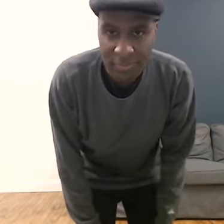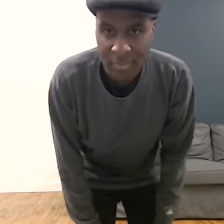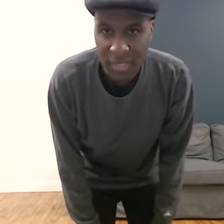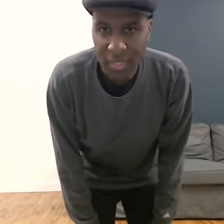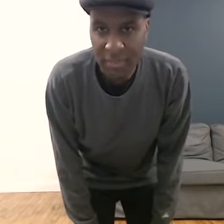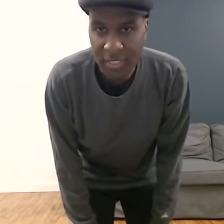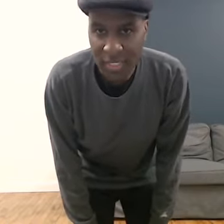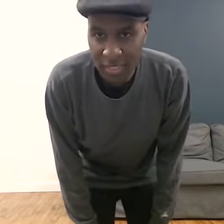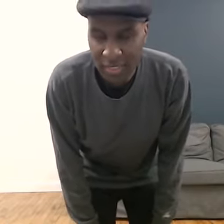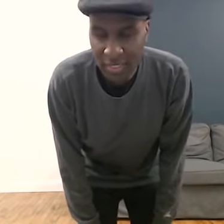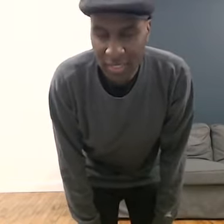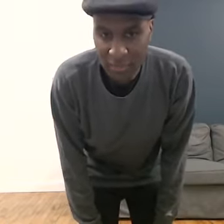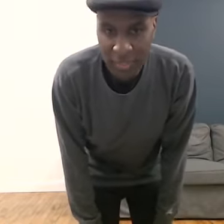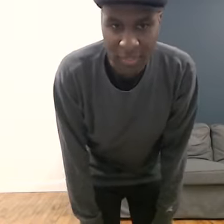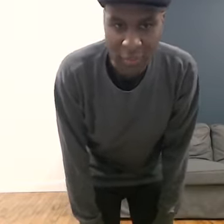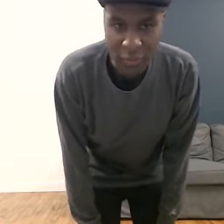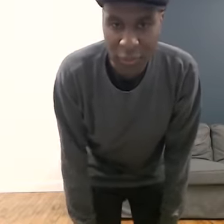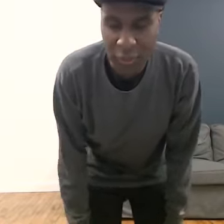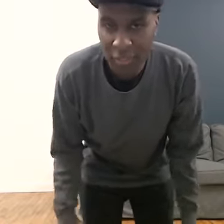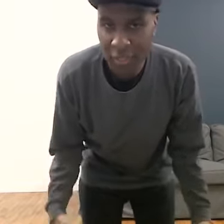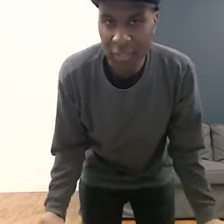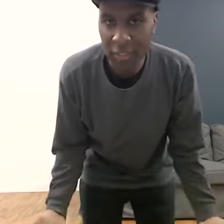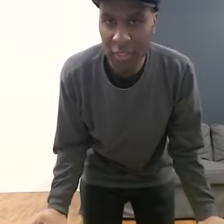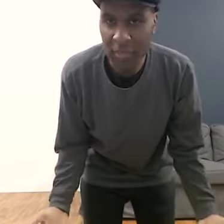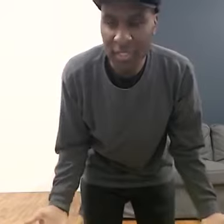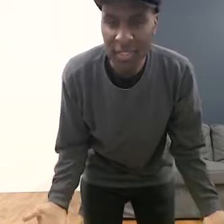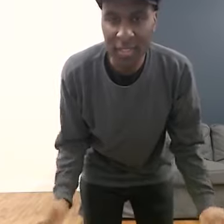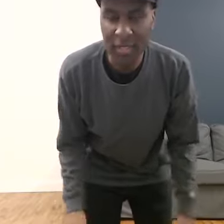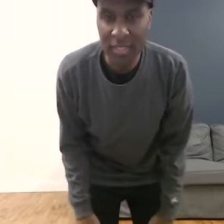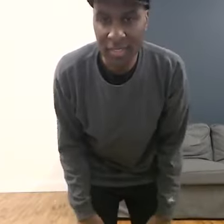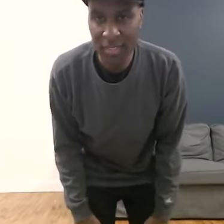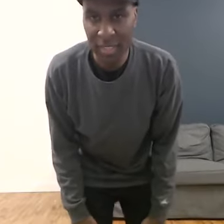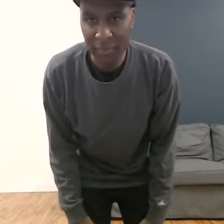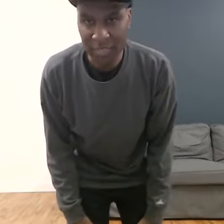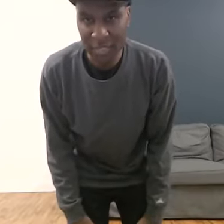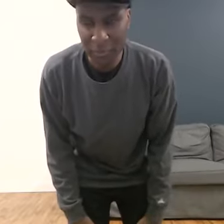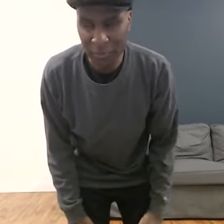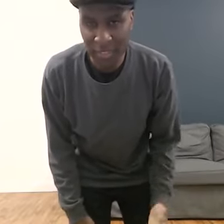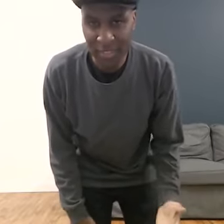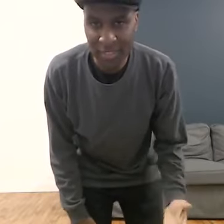I'm just getting set up, making sure that you can hear me. I got the camera set up correctly.